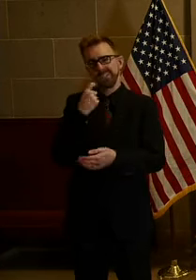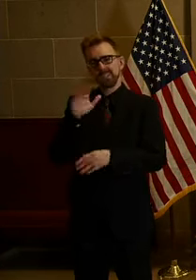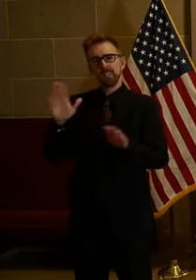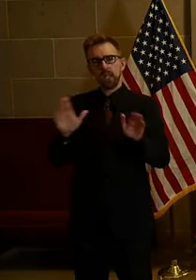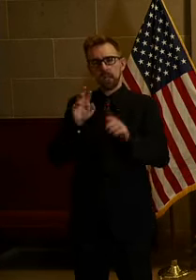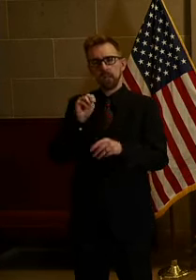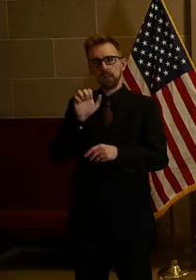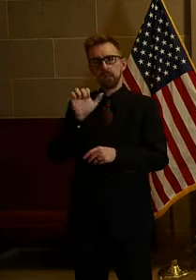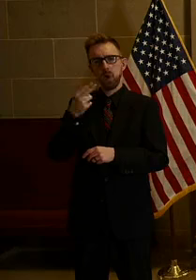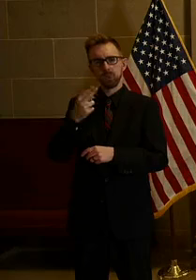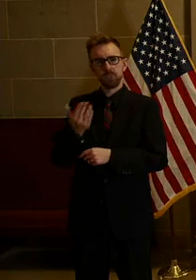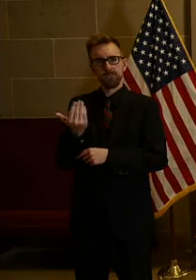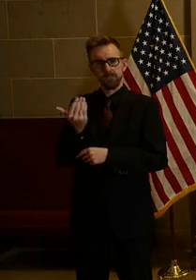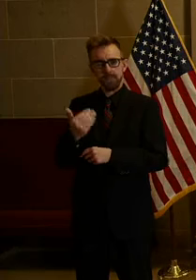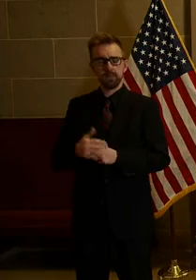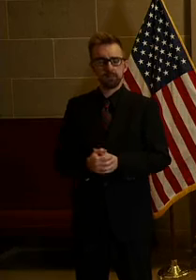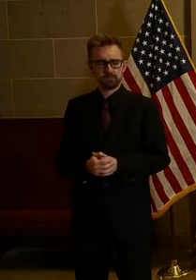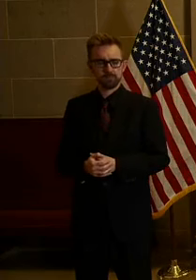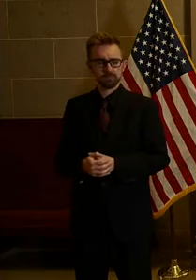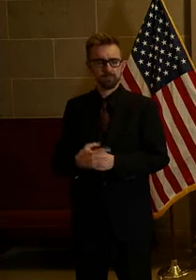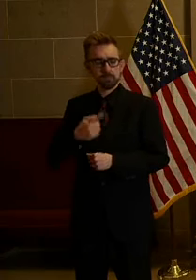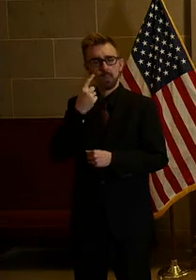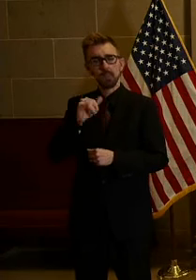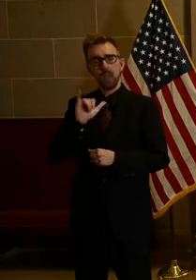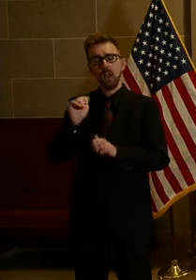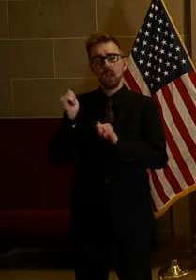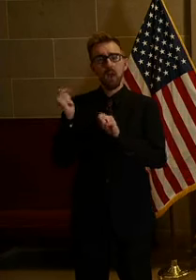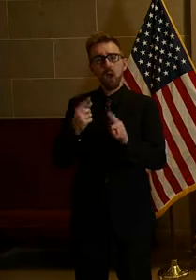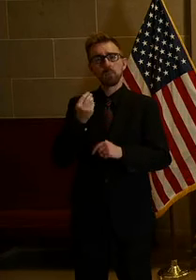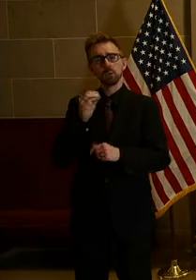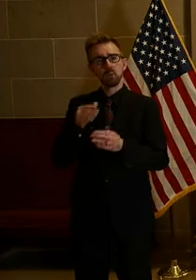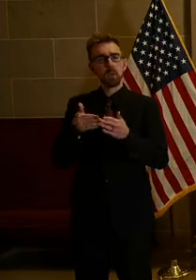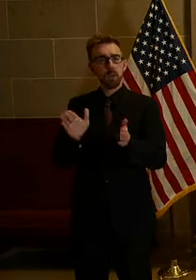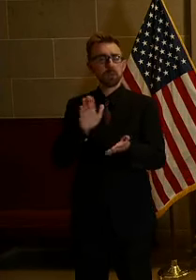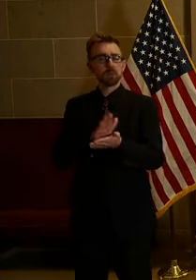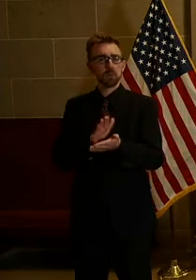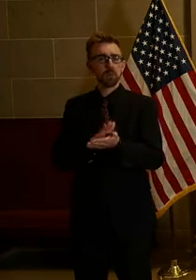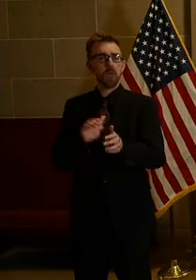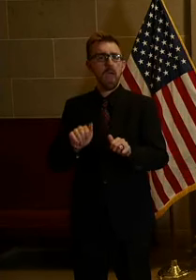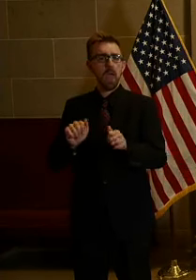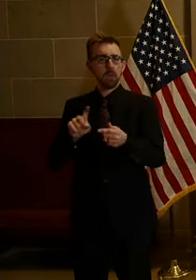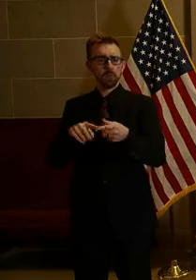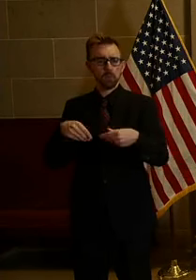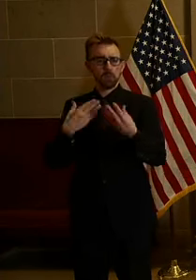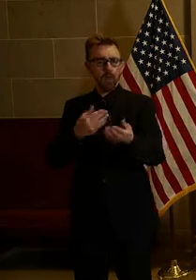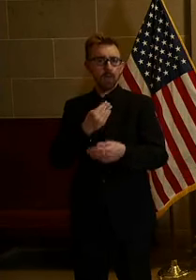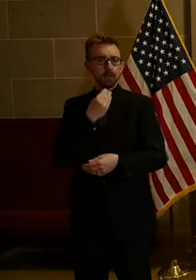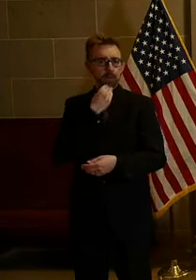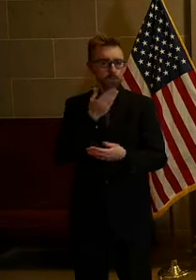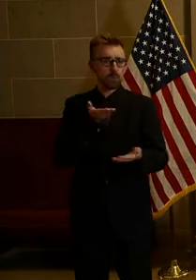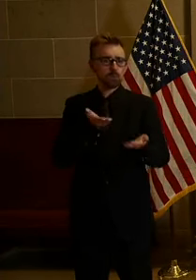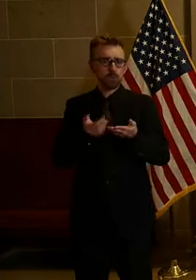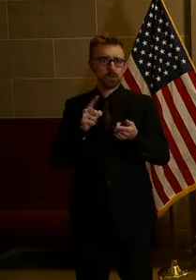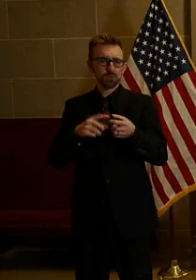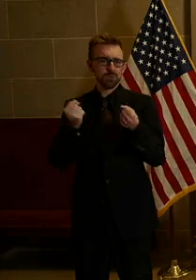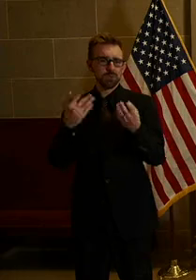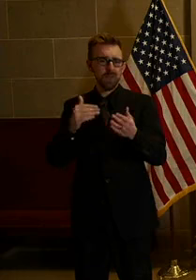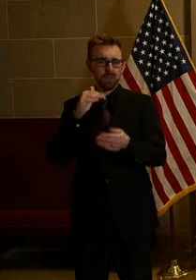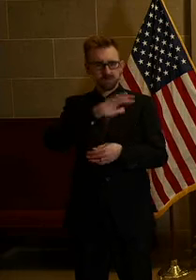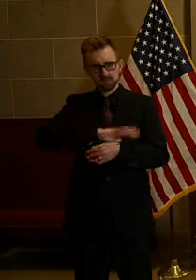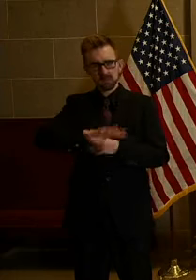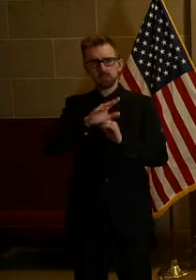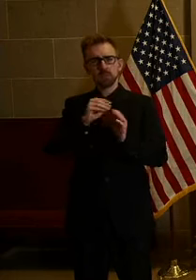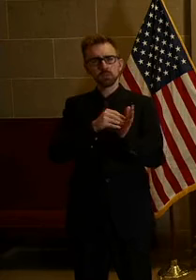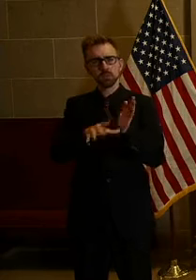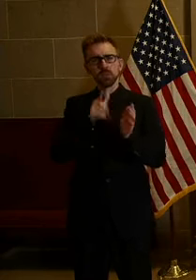March 15th. As a result, all Missouri public schools are able to provide food services to the many students who rely